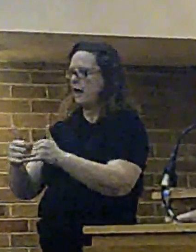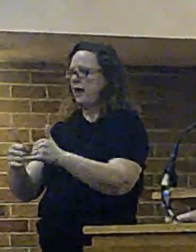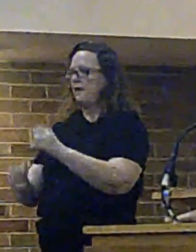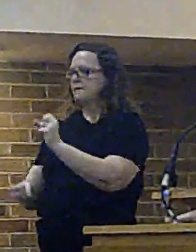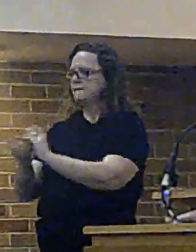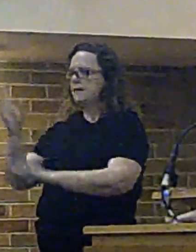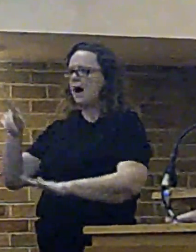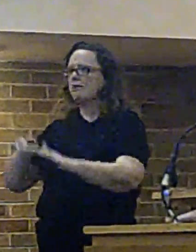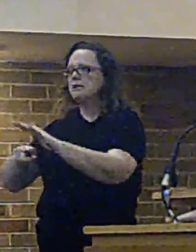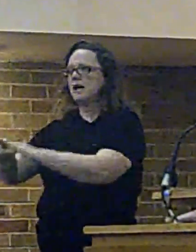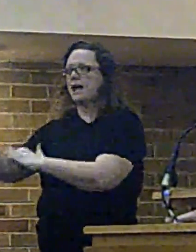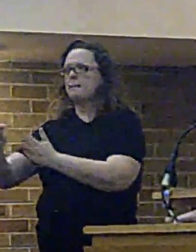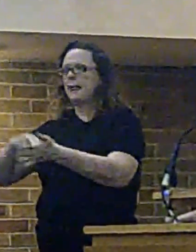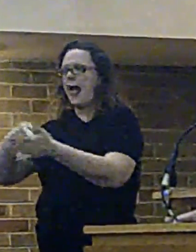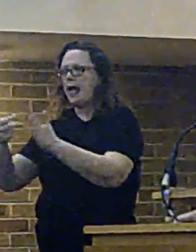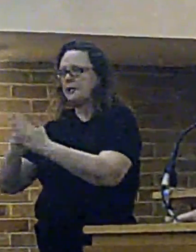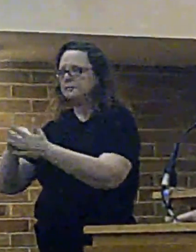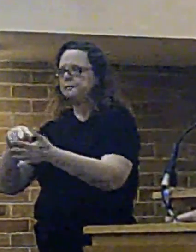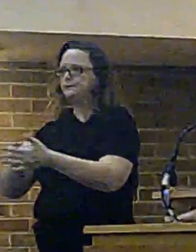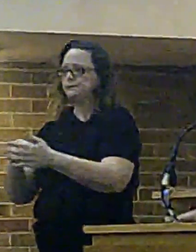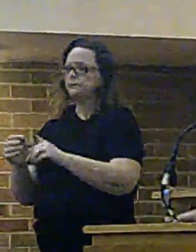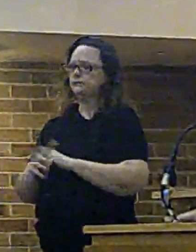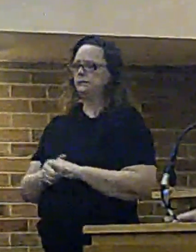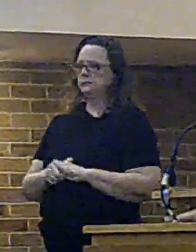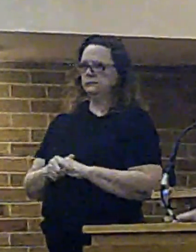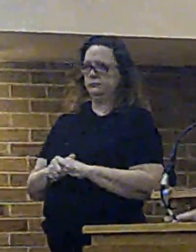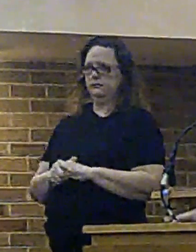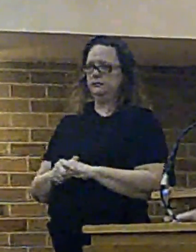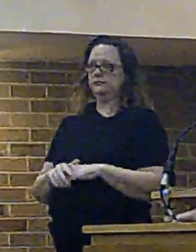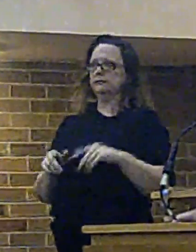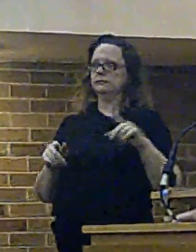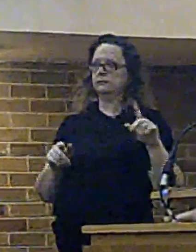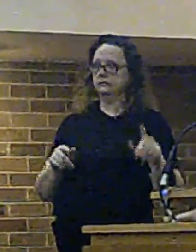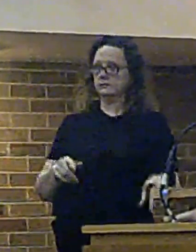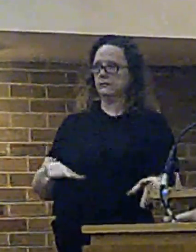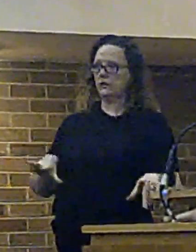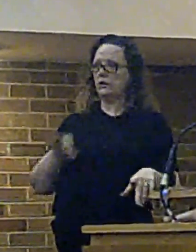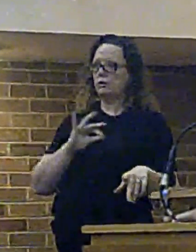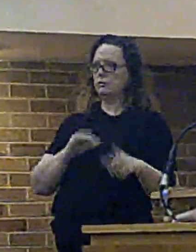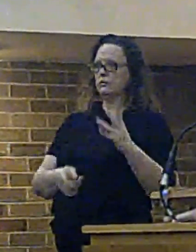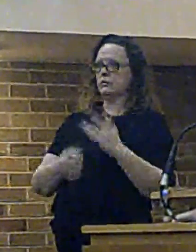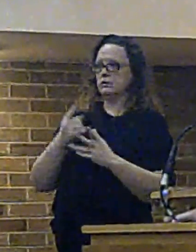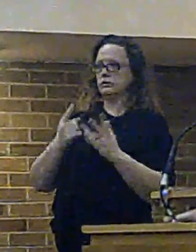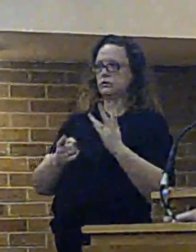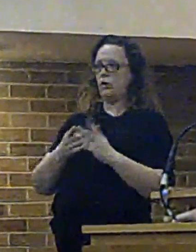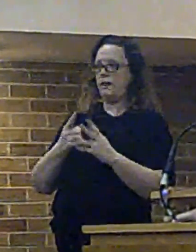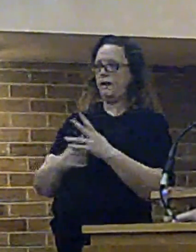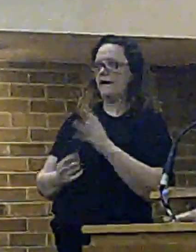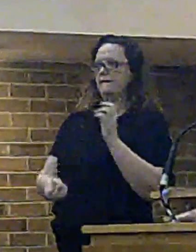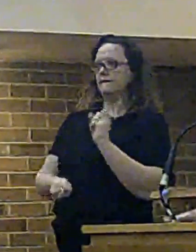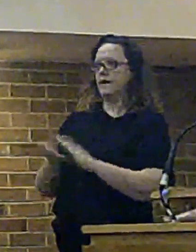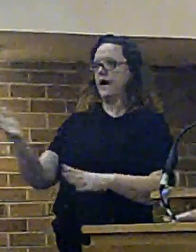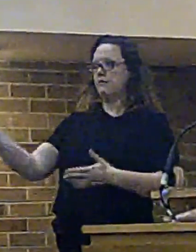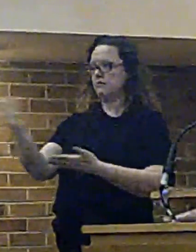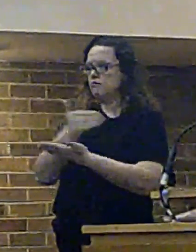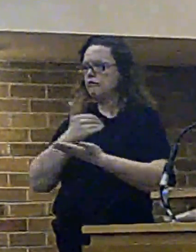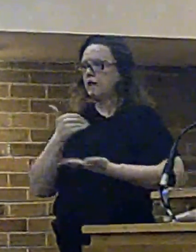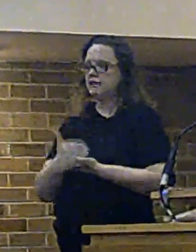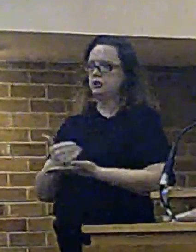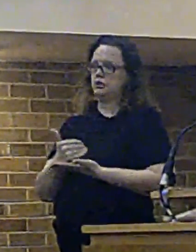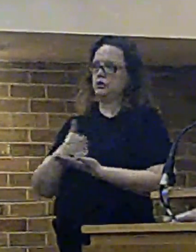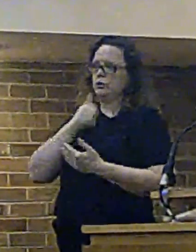recommend to the Farm Rescue Authority and if I'm honest this is an option that pretty much every other Farm Rescue Authority in England